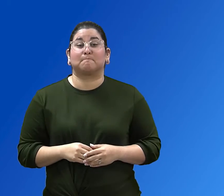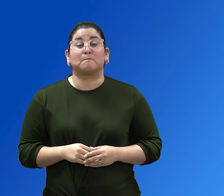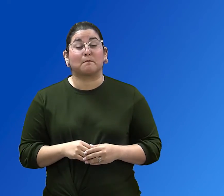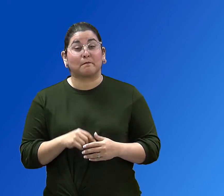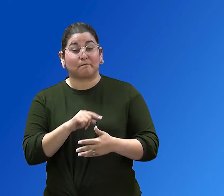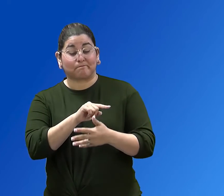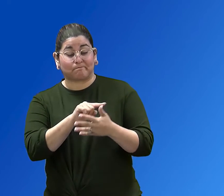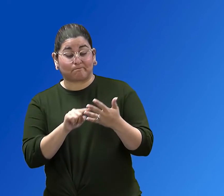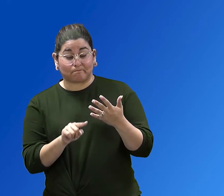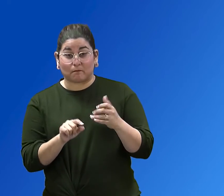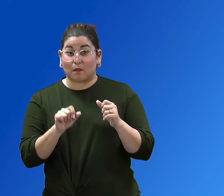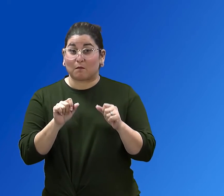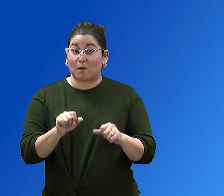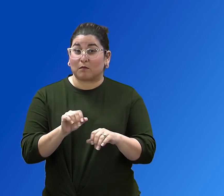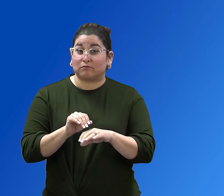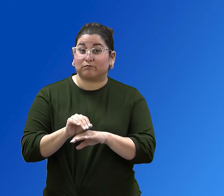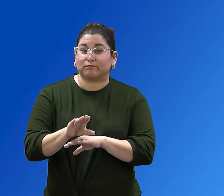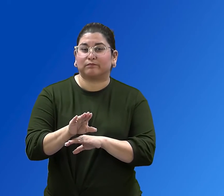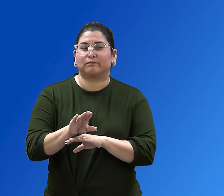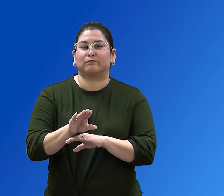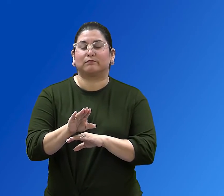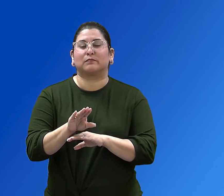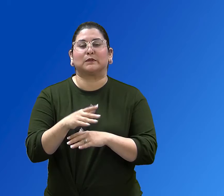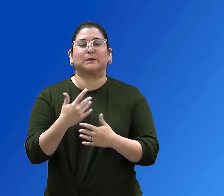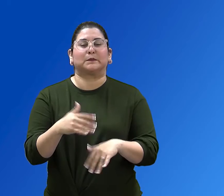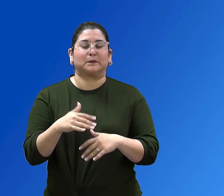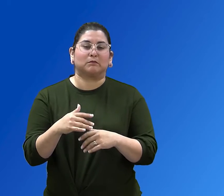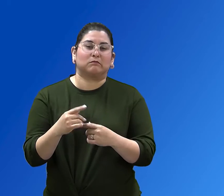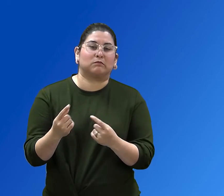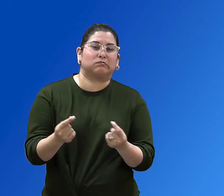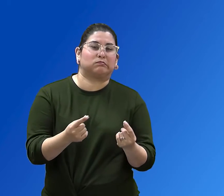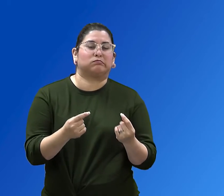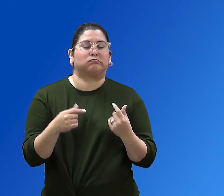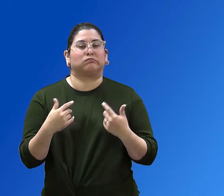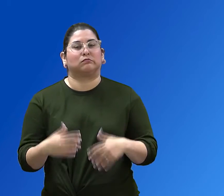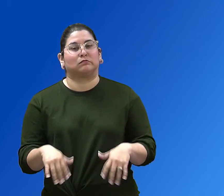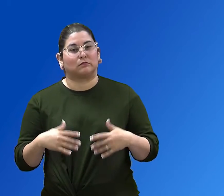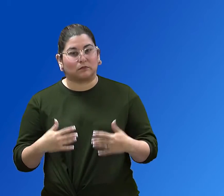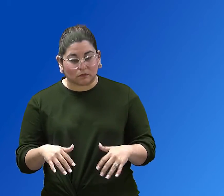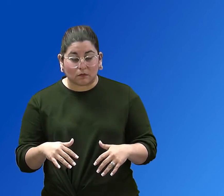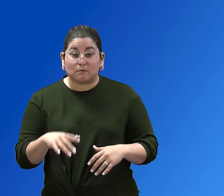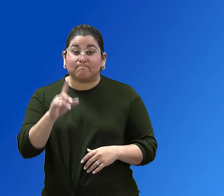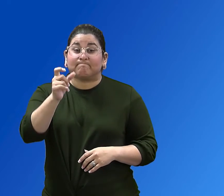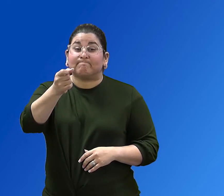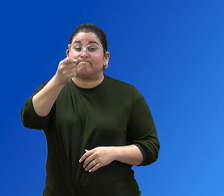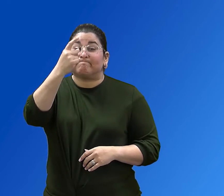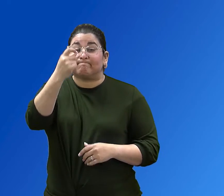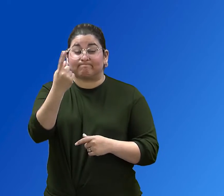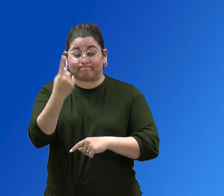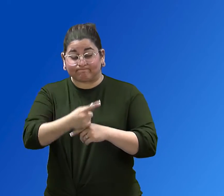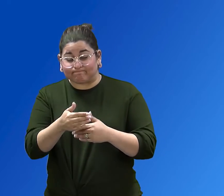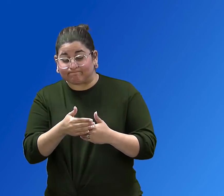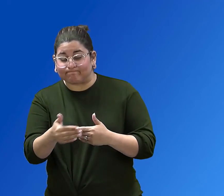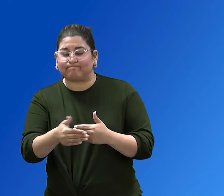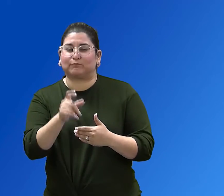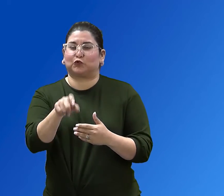These effects may affect your ability to do daily activities, but should go away in a few